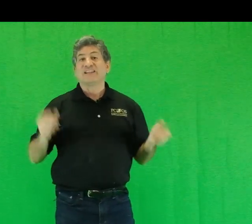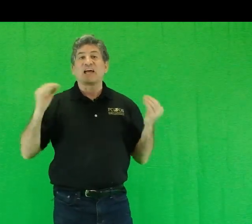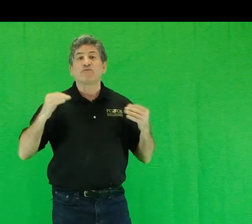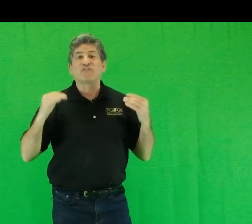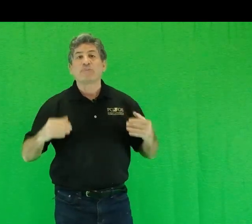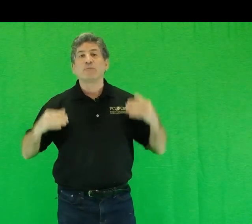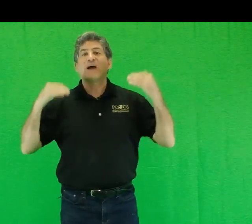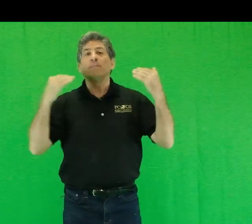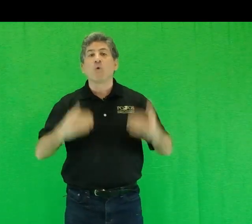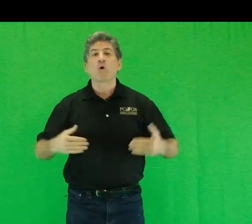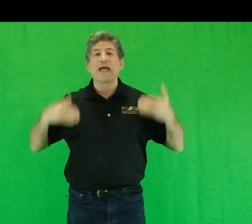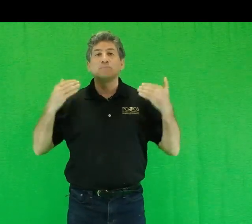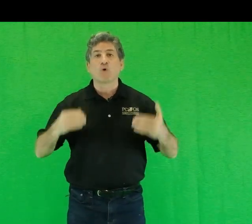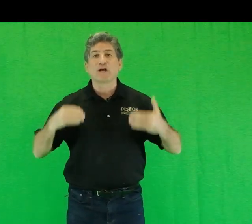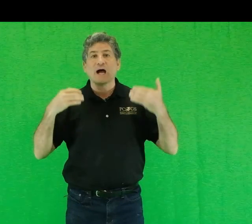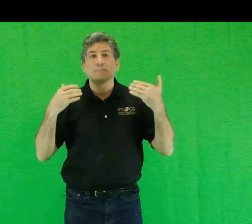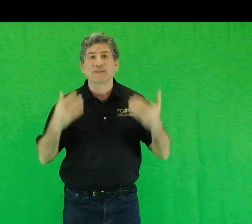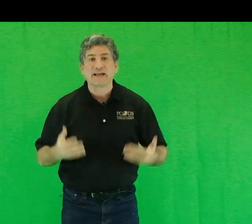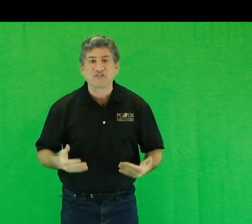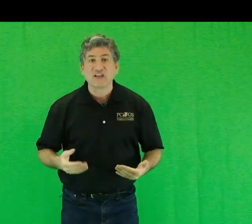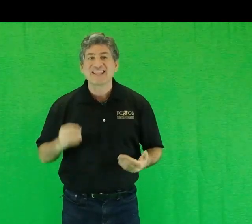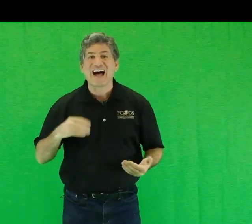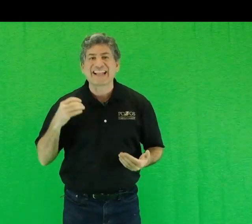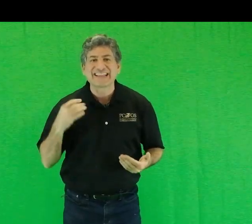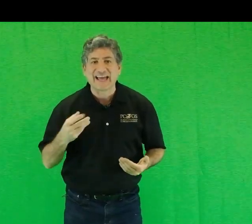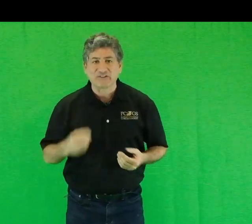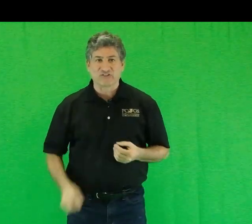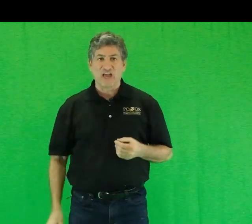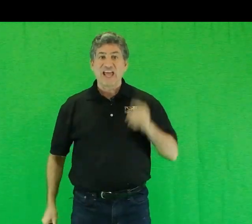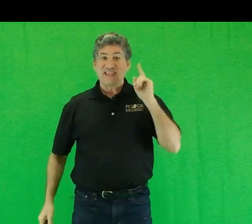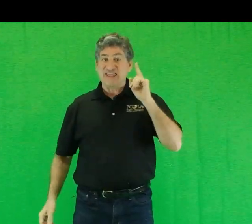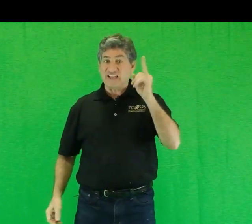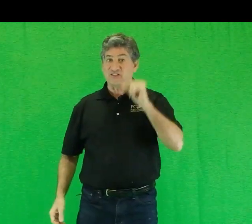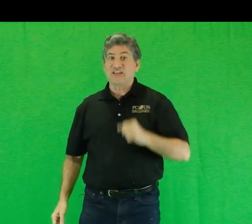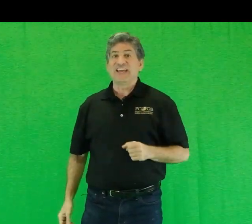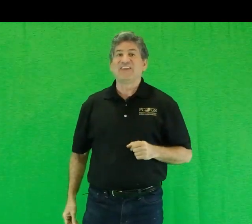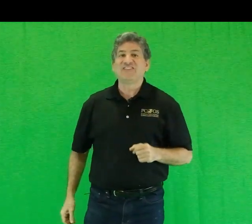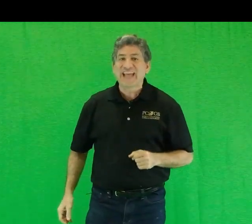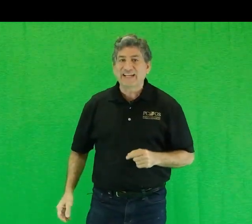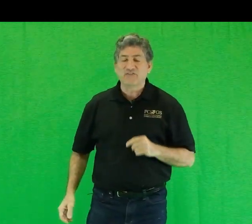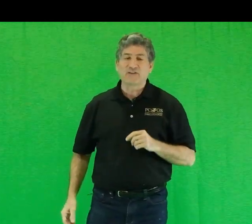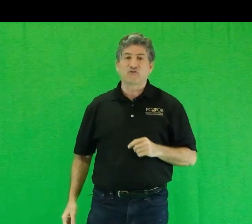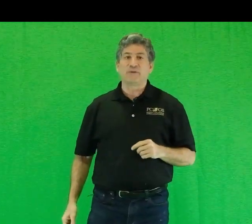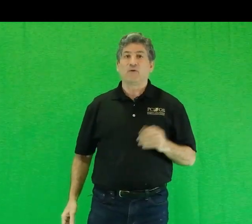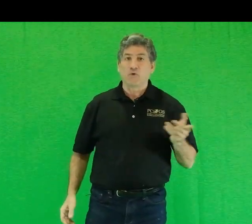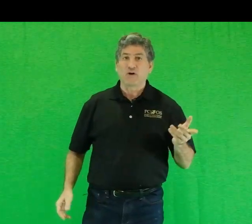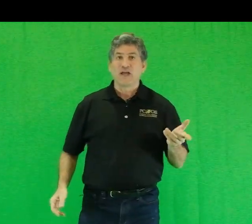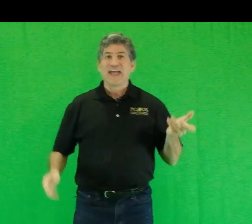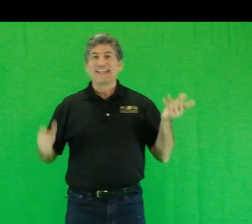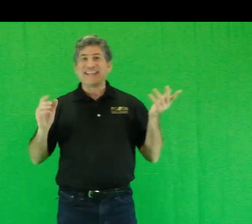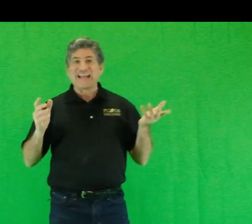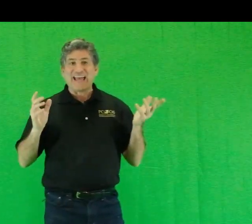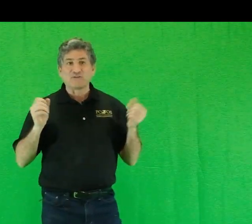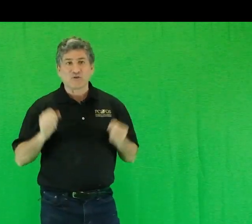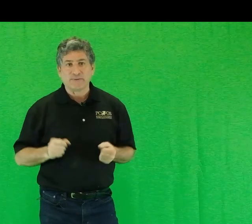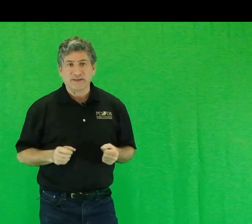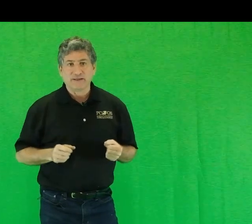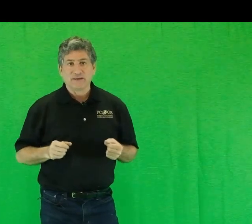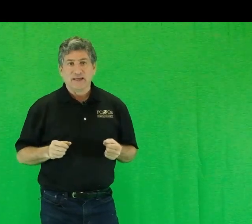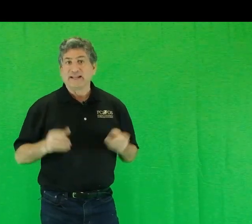life was able to become more and more complex, not less. This is negative entropy, or negentropy. And it